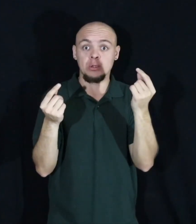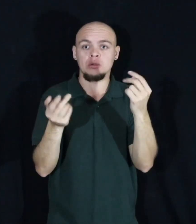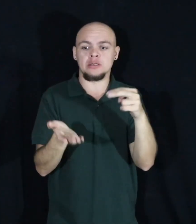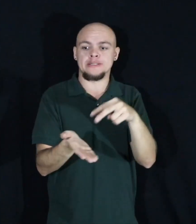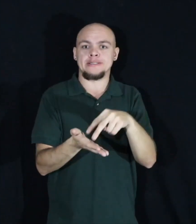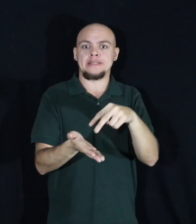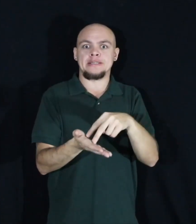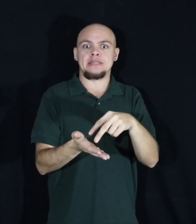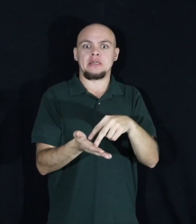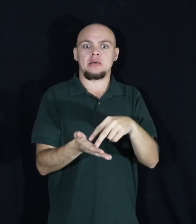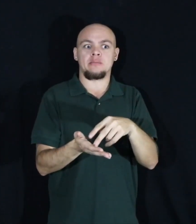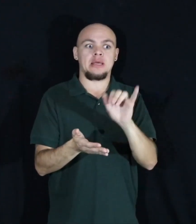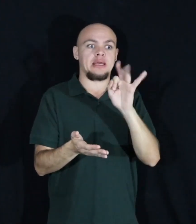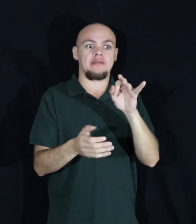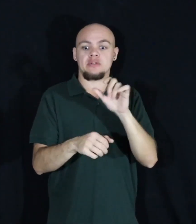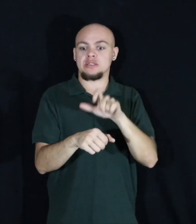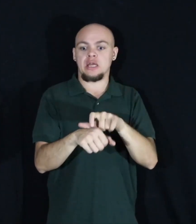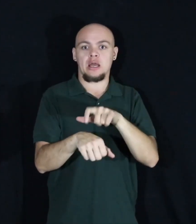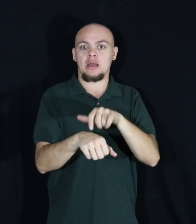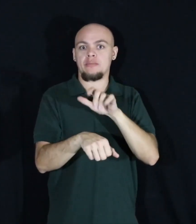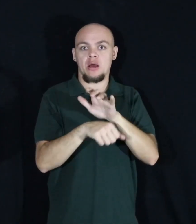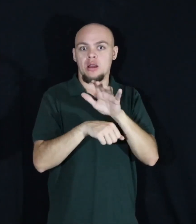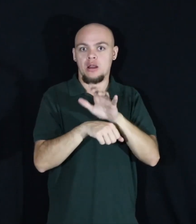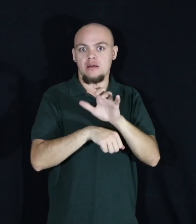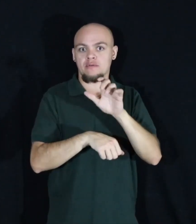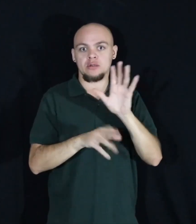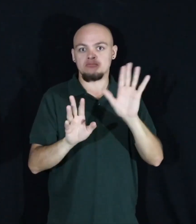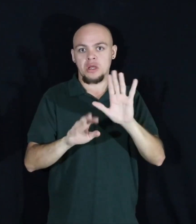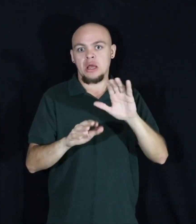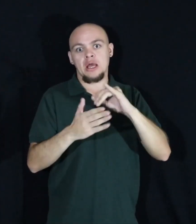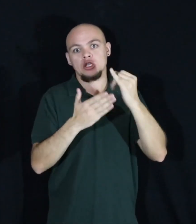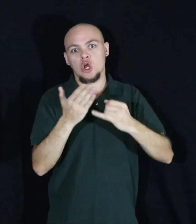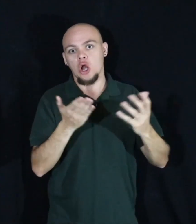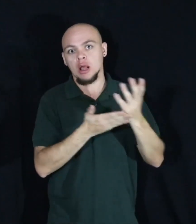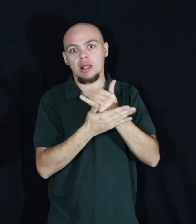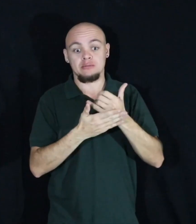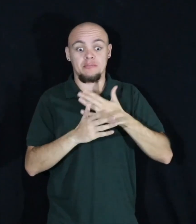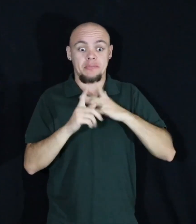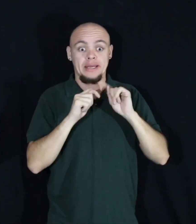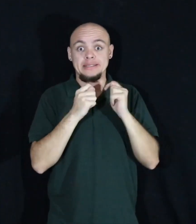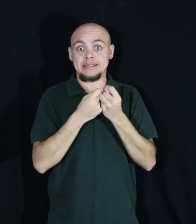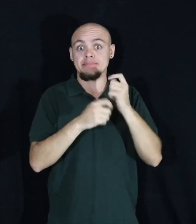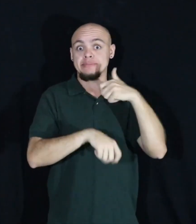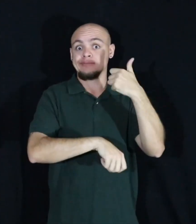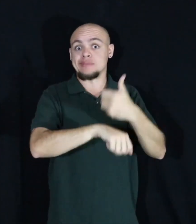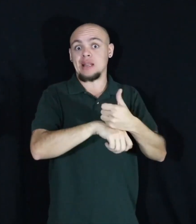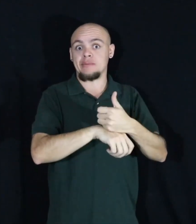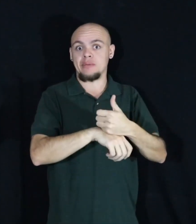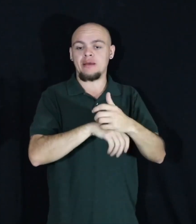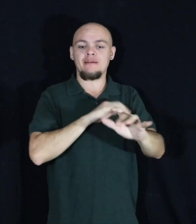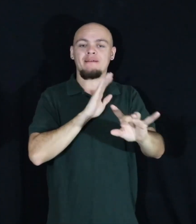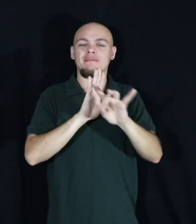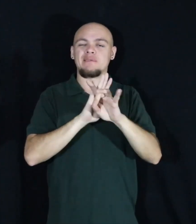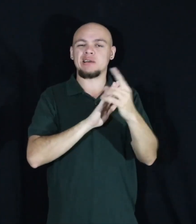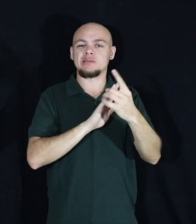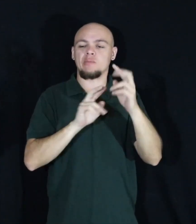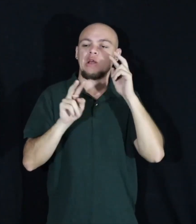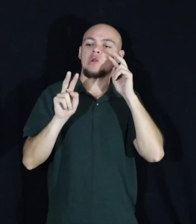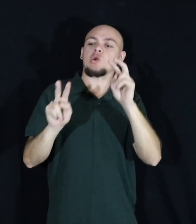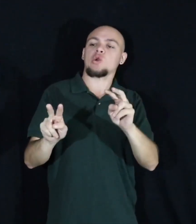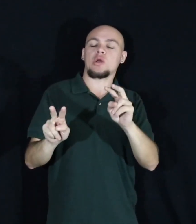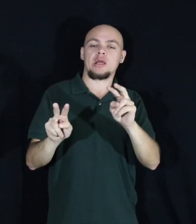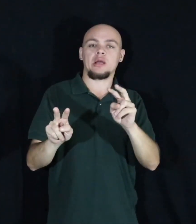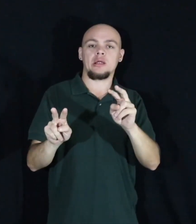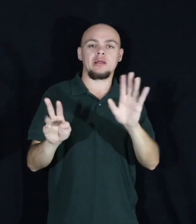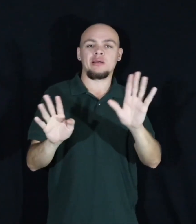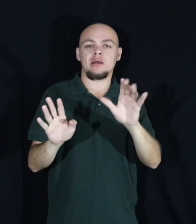walk out of this room. If you have no time tonight, I forgive you. I know it's our collection. My team put it together. Find something to look at. And